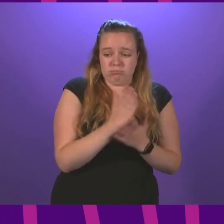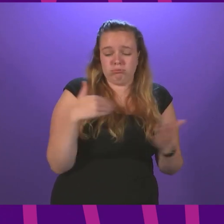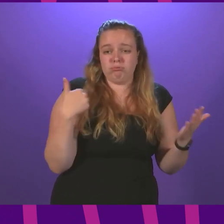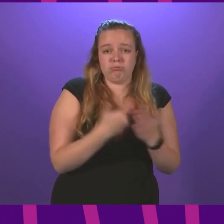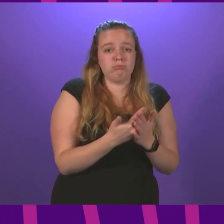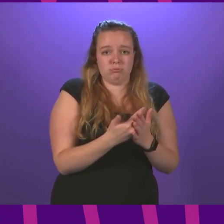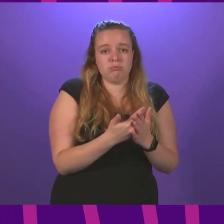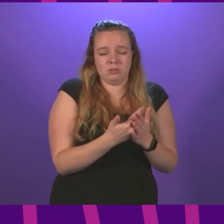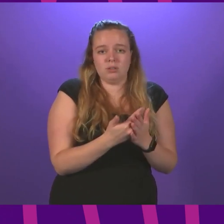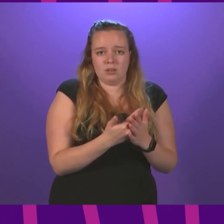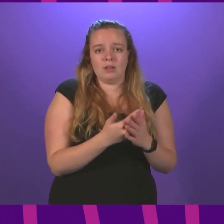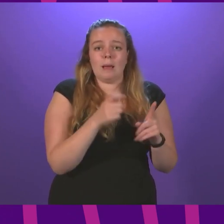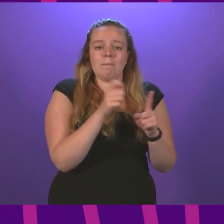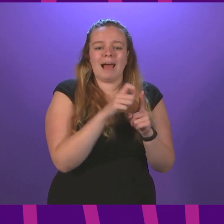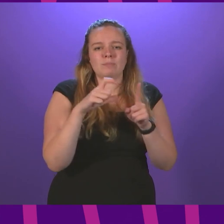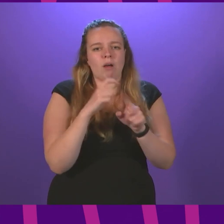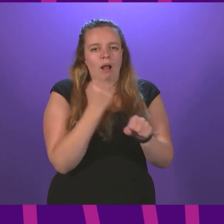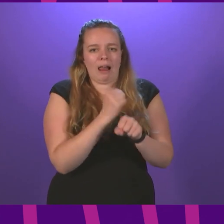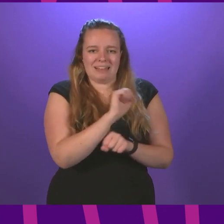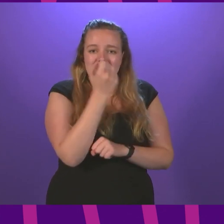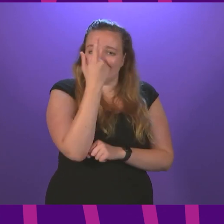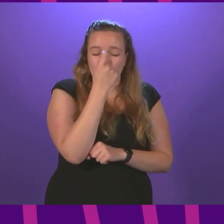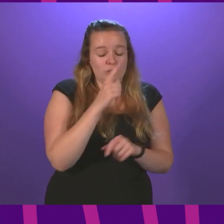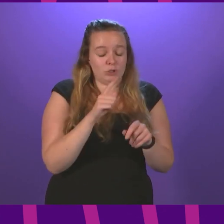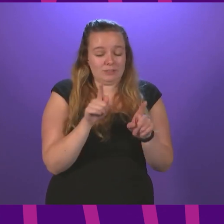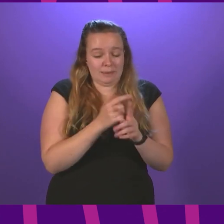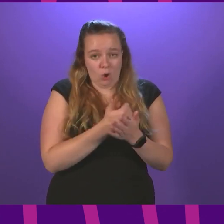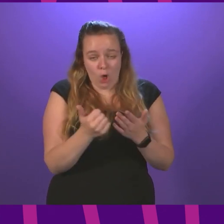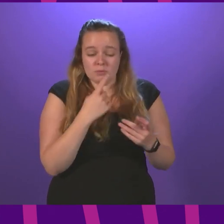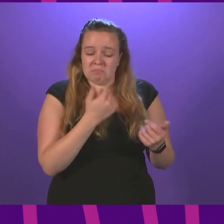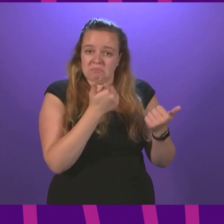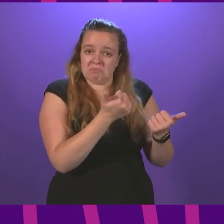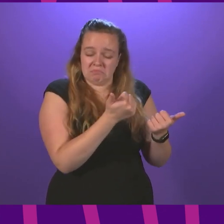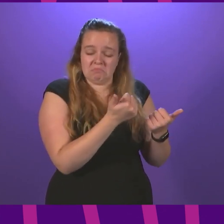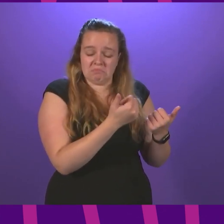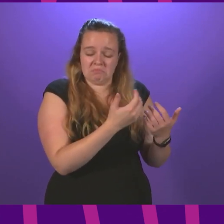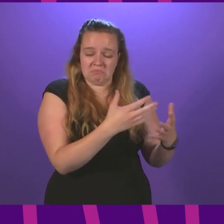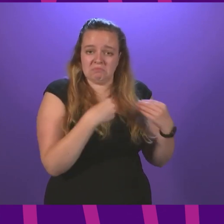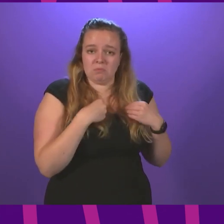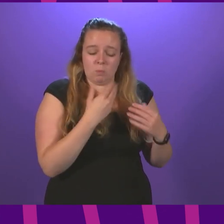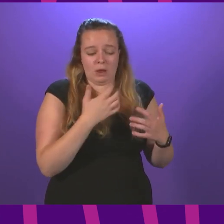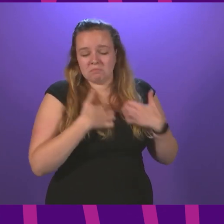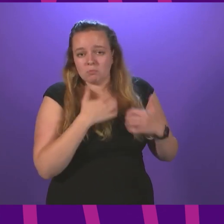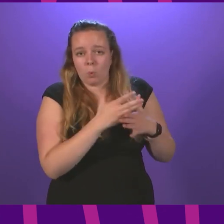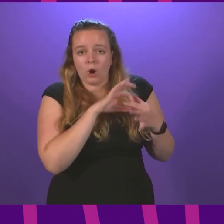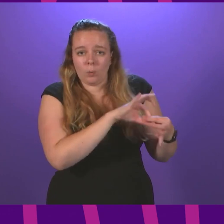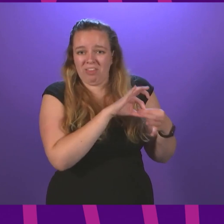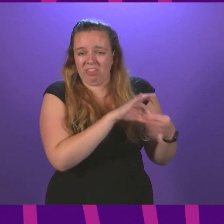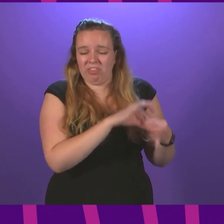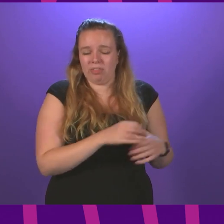last years. And Pam Duncan Glancy's suggestions, as always, are taken in good faith. And we look forward to working together with her.